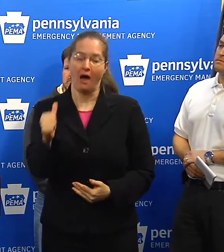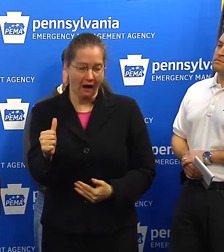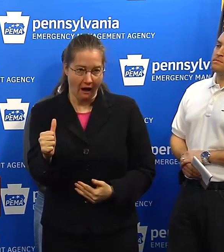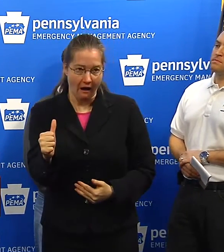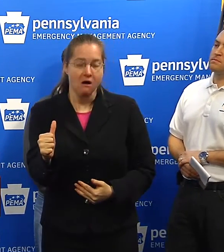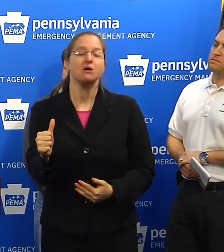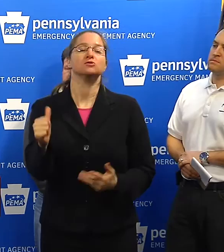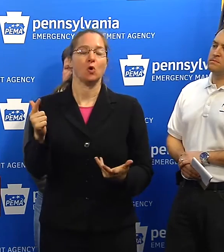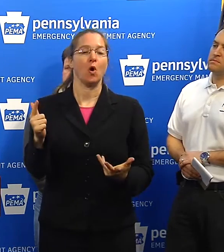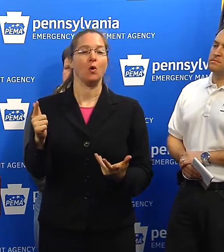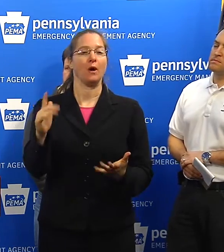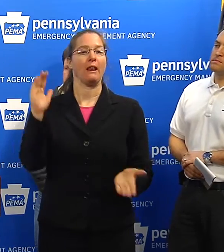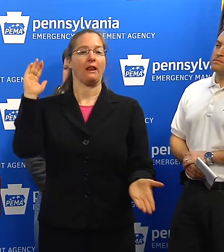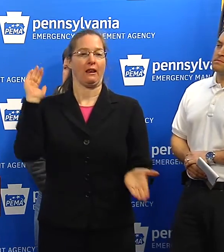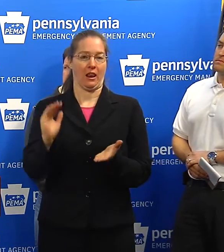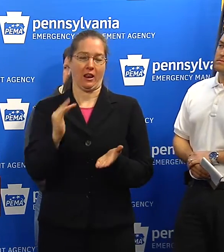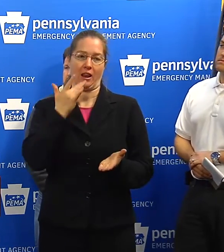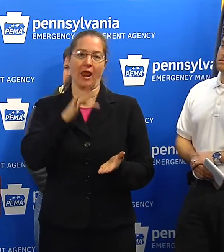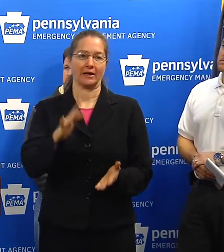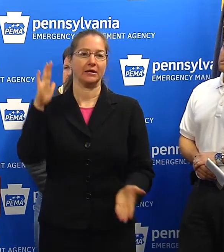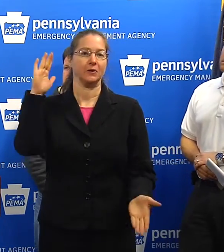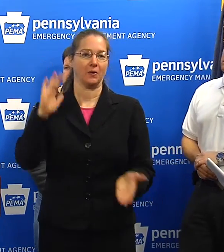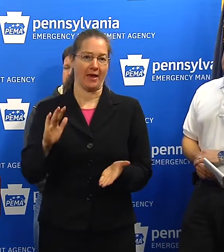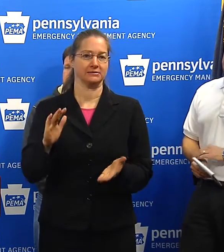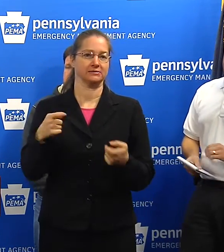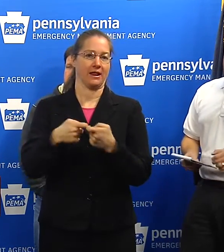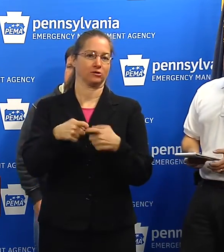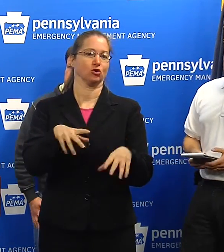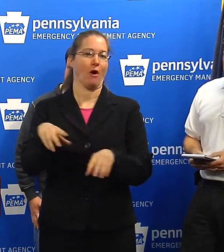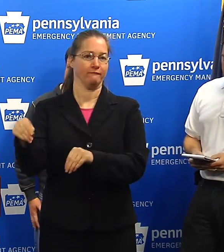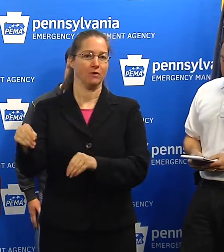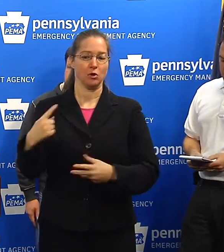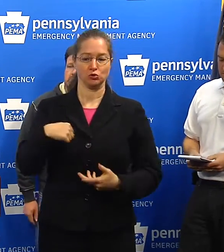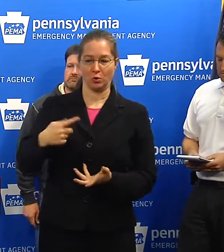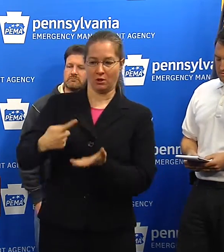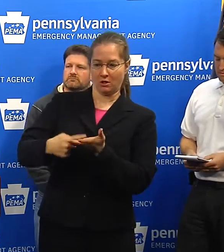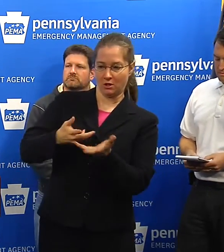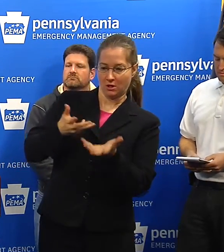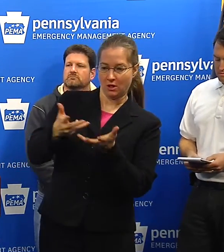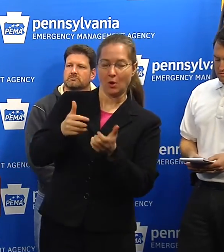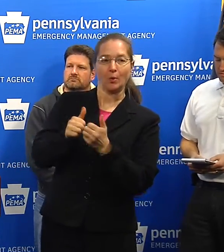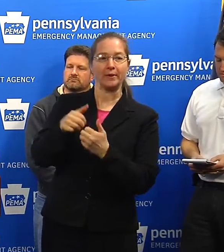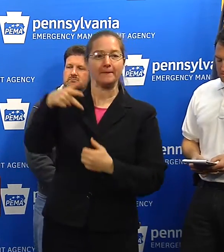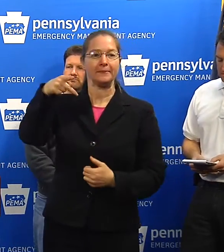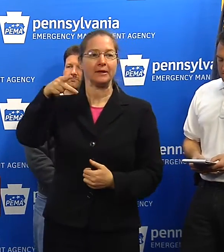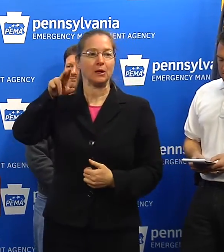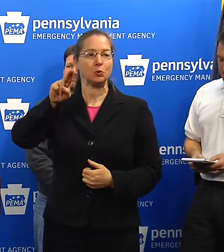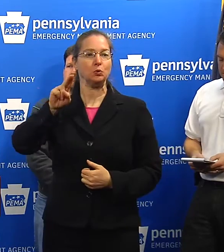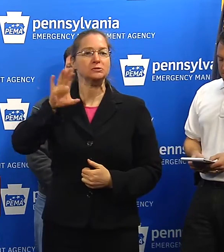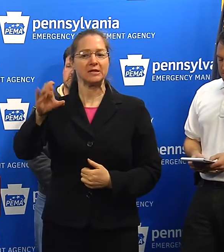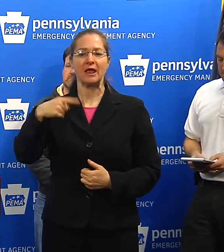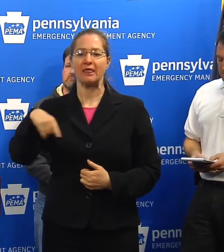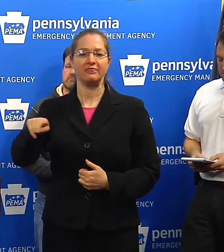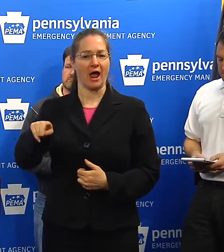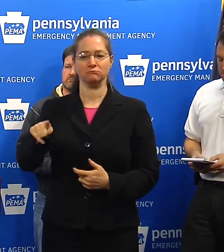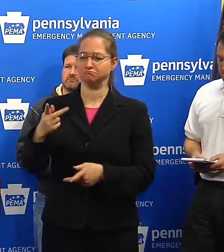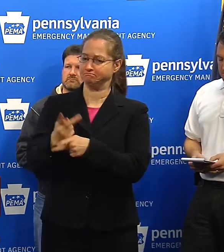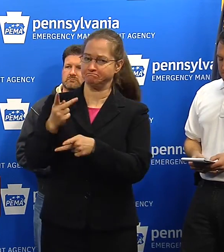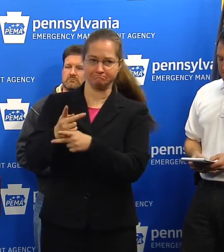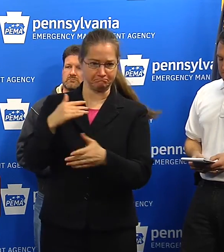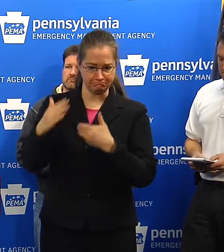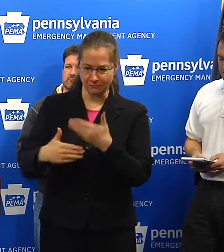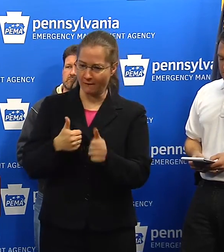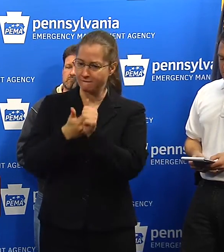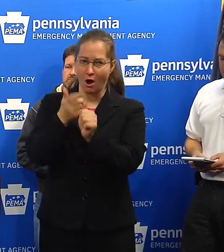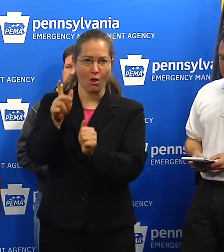in communicating with the utility companies, in communicating with the Public Utility Commission, obviously they are on it and the companies are following up with